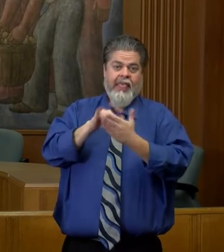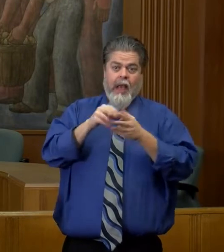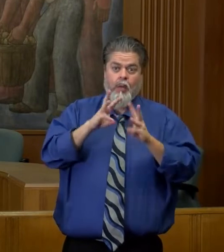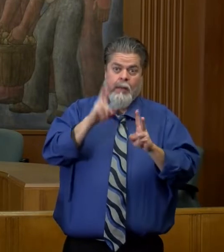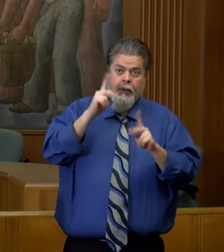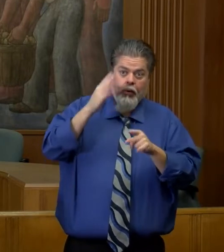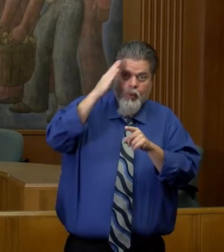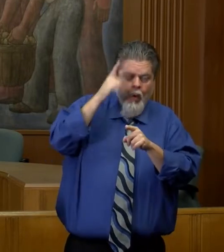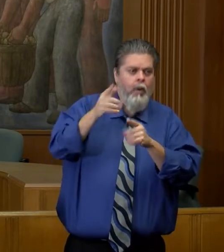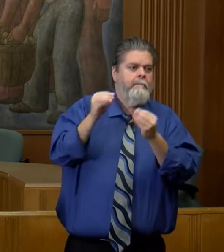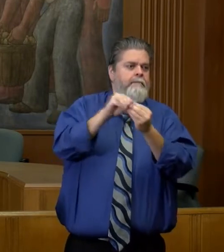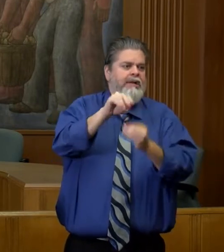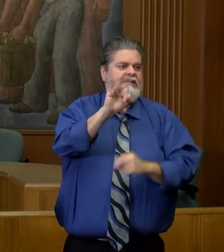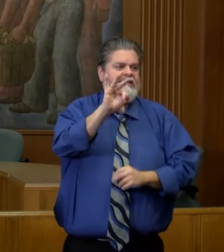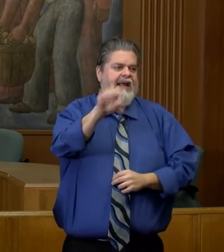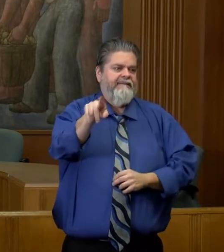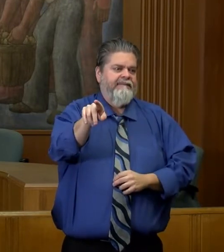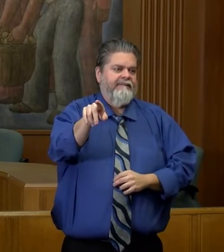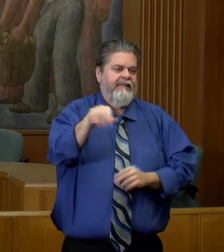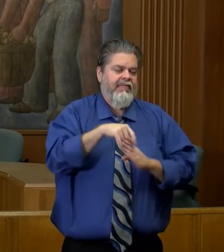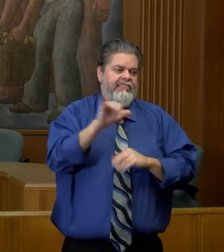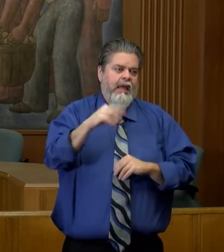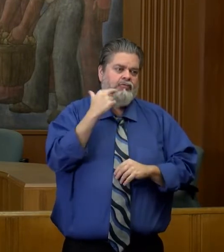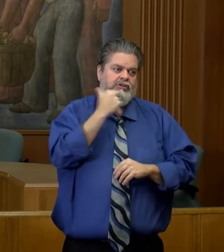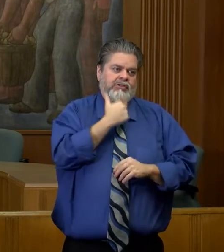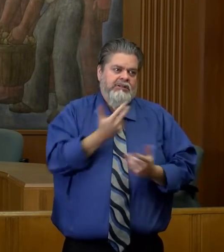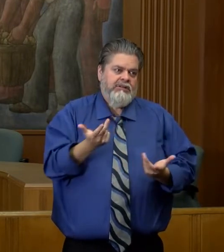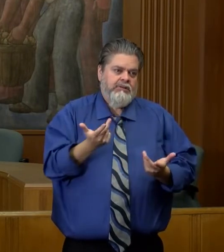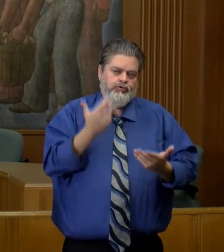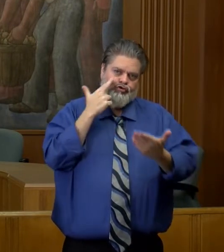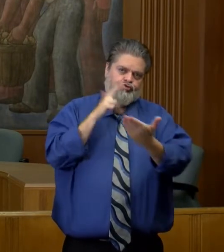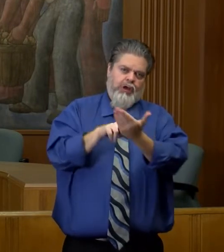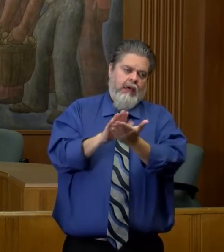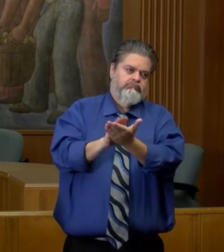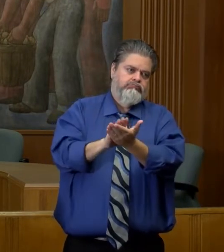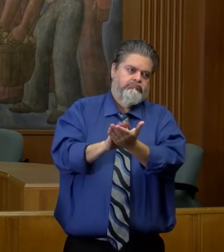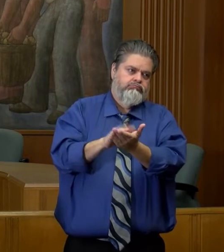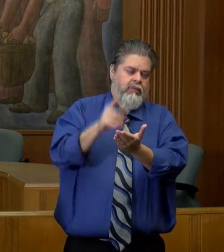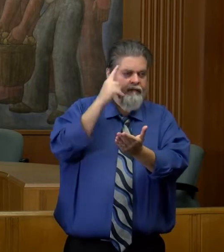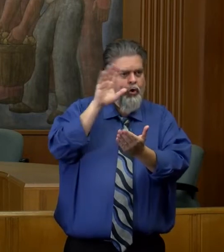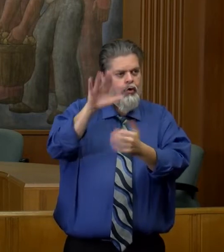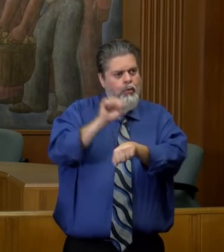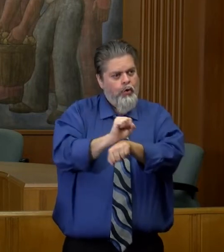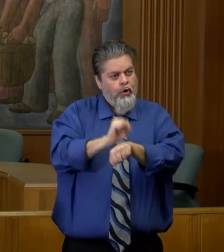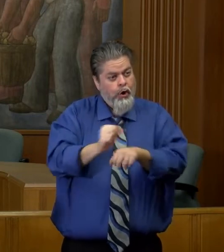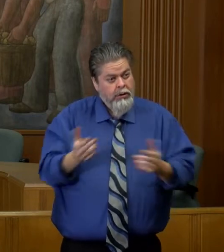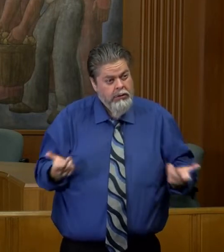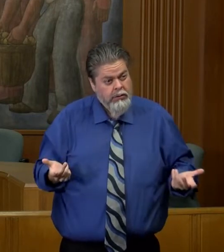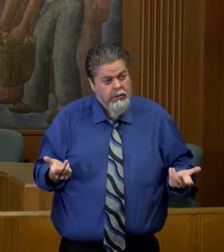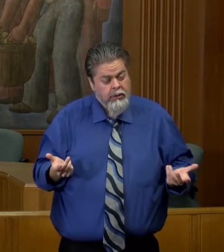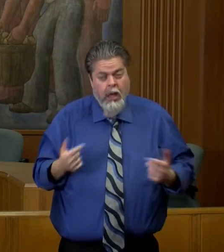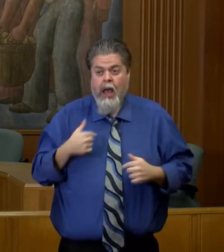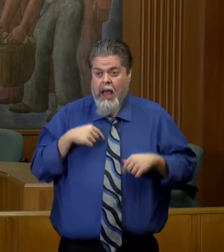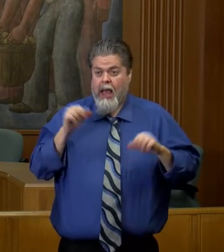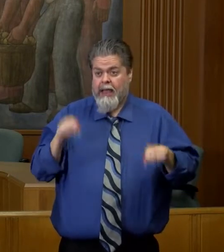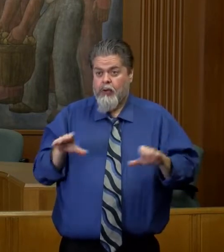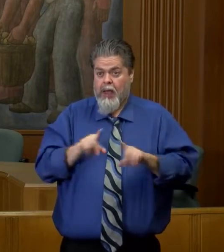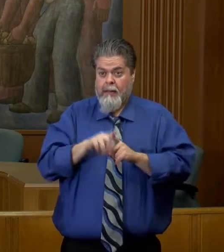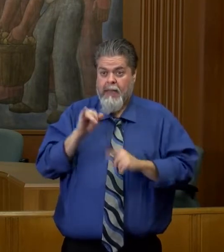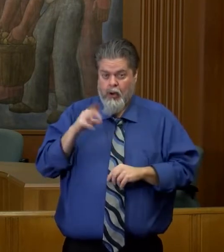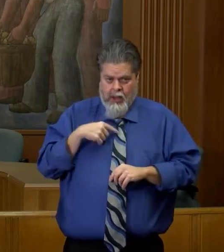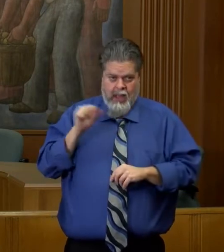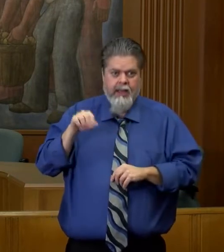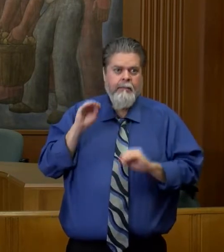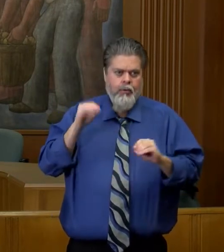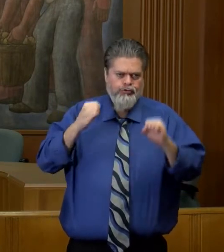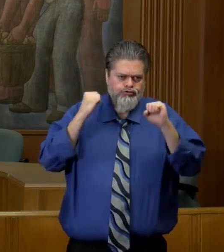that's a place I feel comfortable going, almost like they're recognized and they're appreciative for that work. So what I can do is the mayor is put